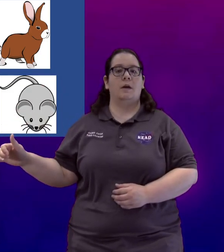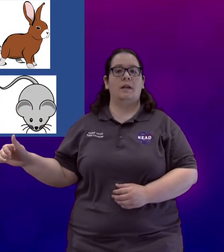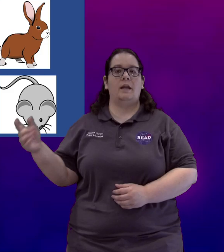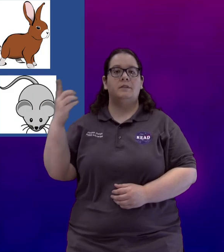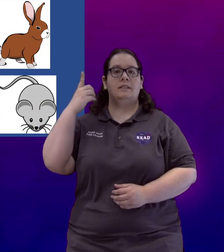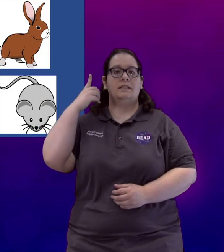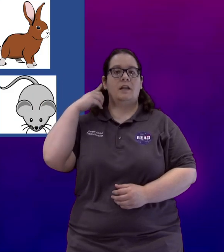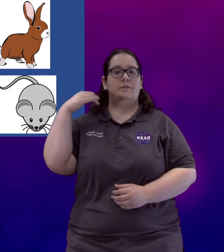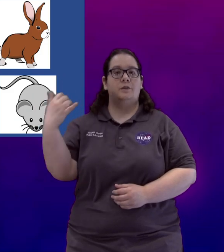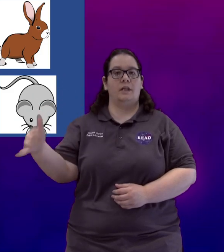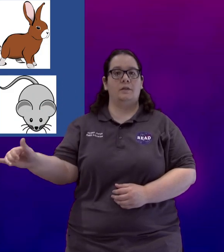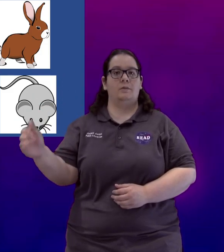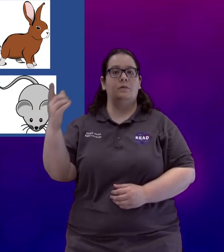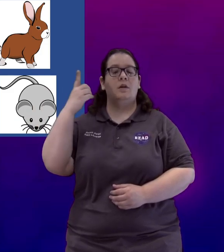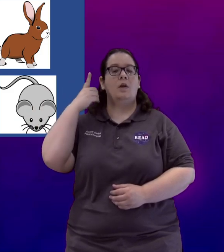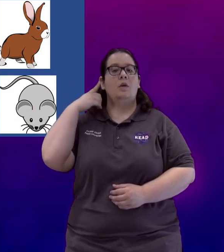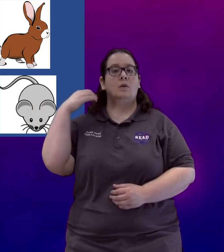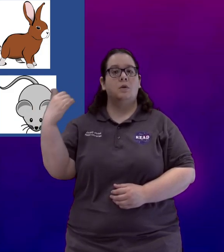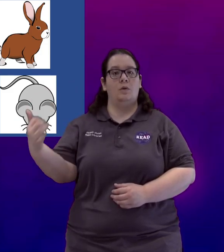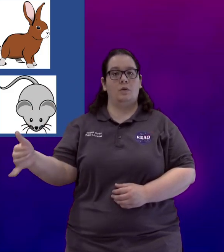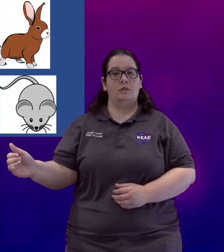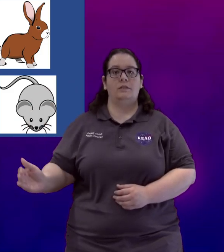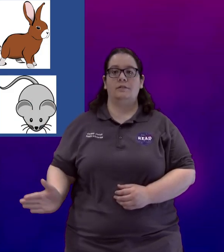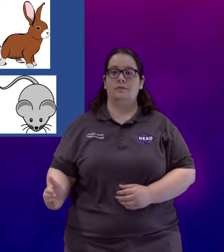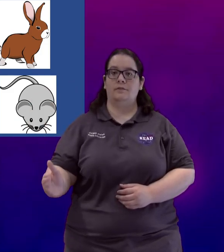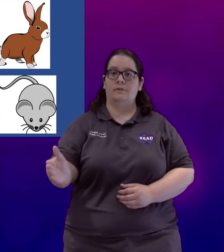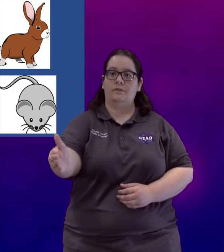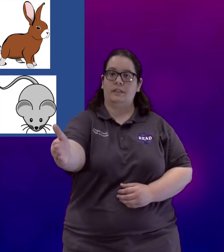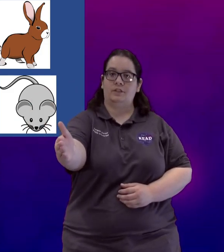y out to the side for yellow. Gold fish.